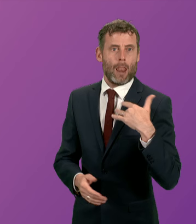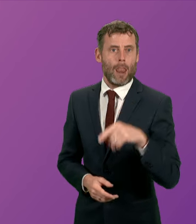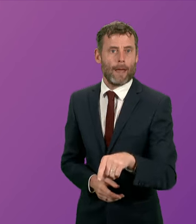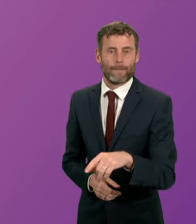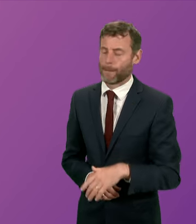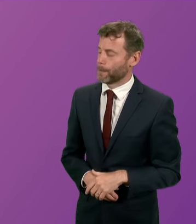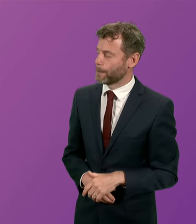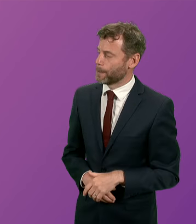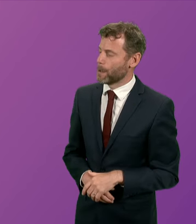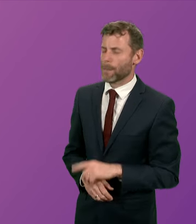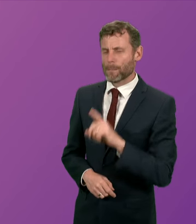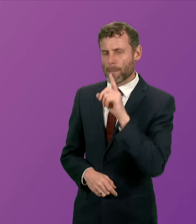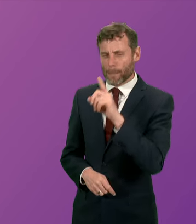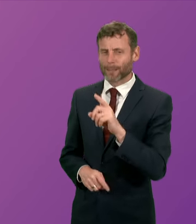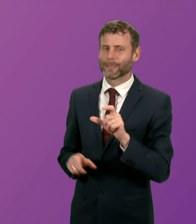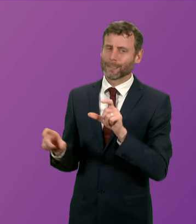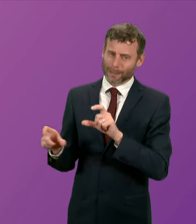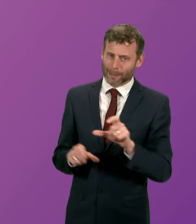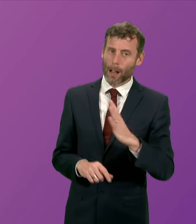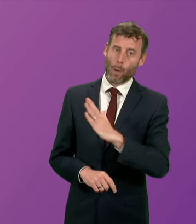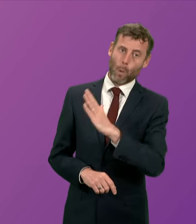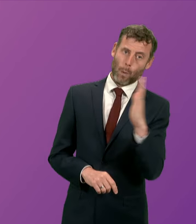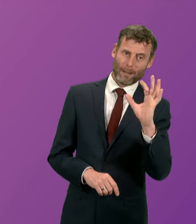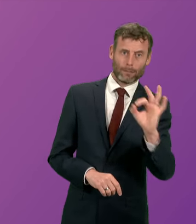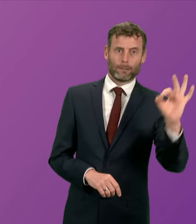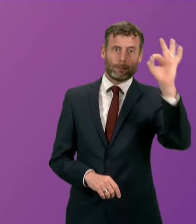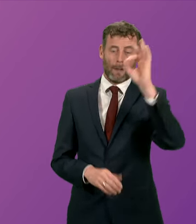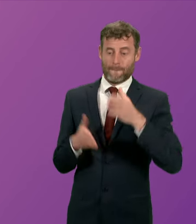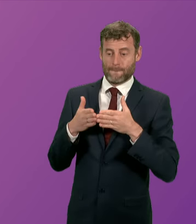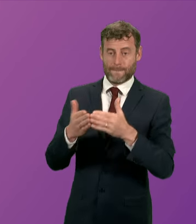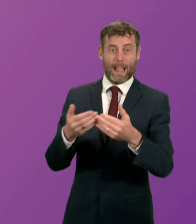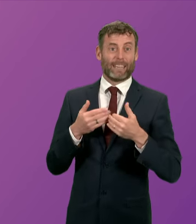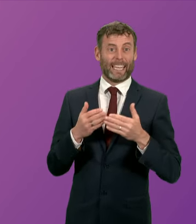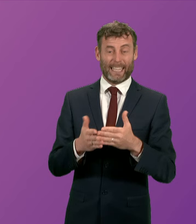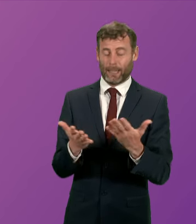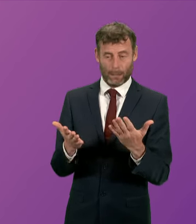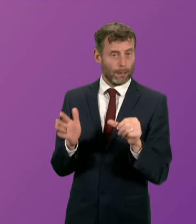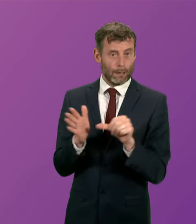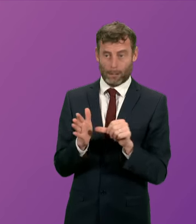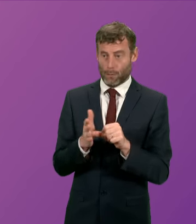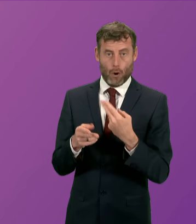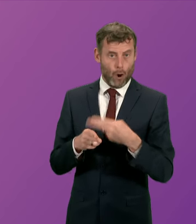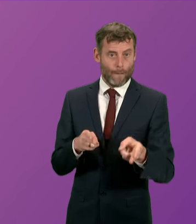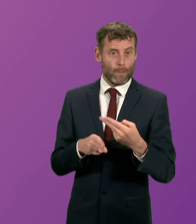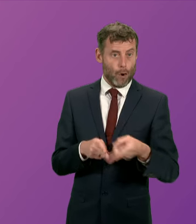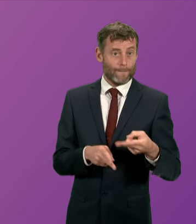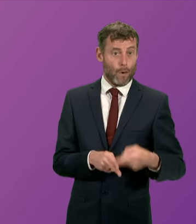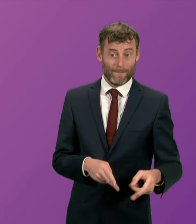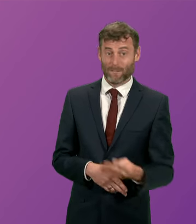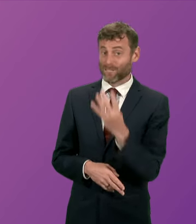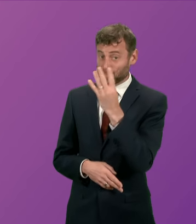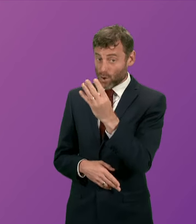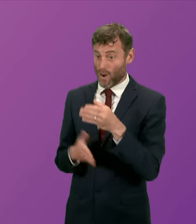ongoing disruptions that are taking place on the west coast ferry network yesterday no fewer than four vessels were out of action for technical reasons